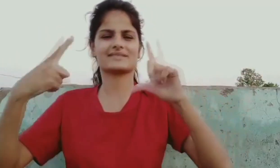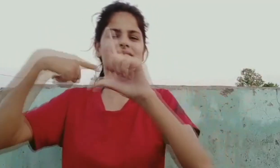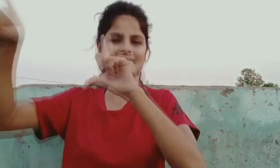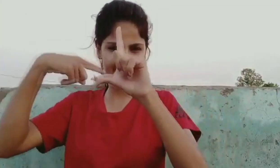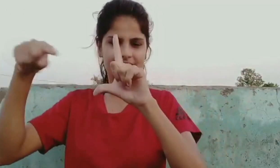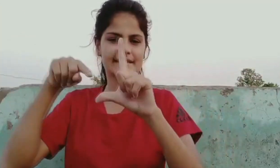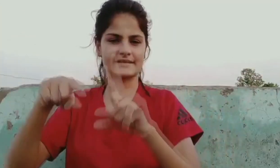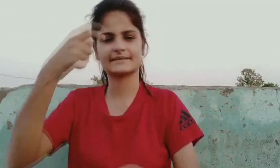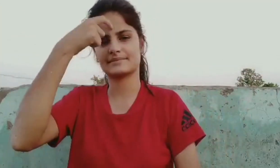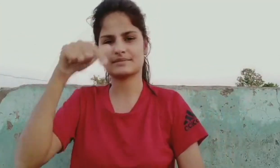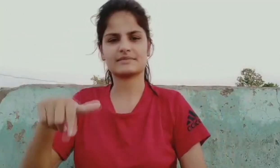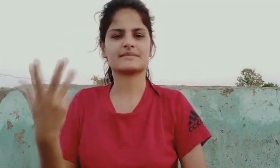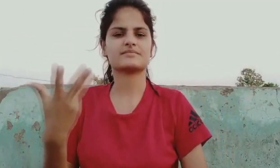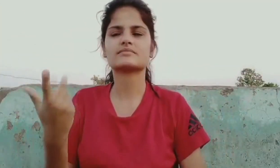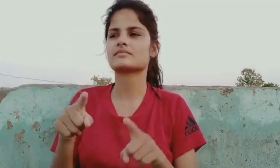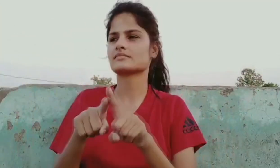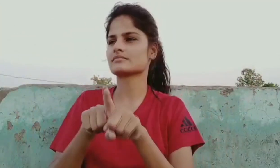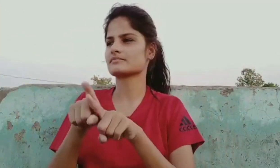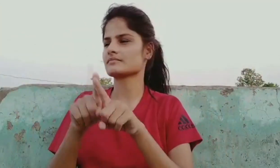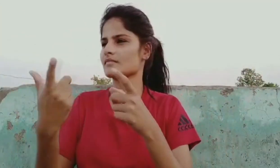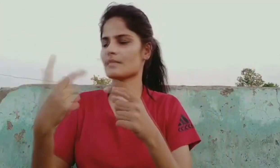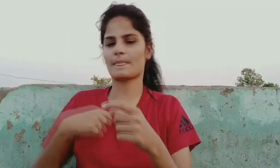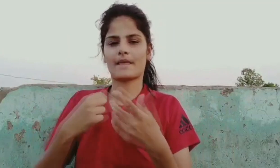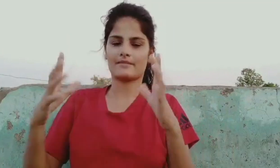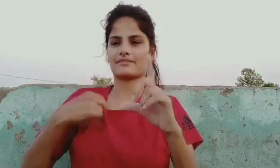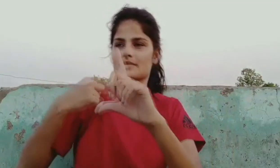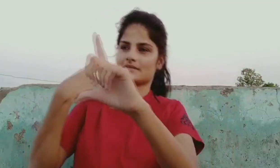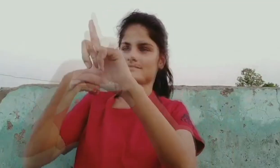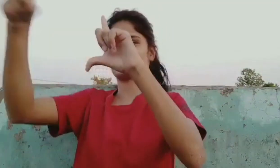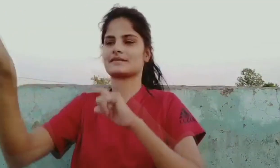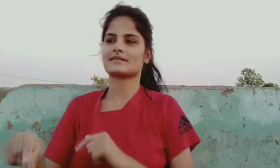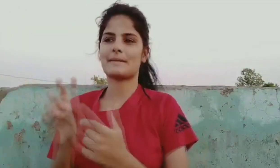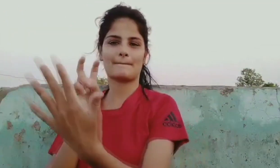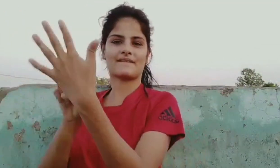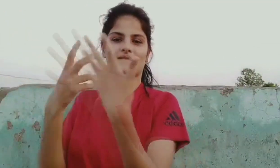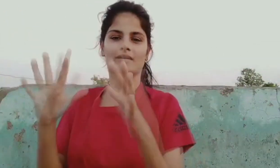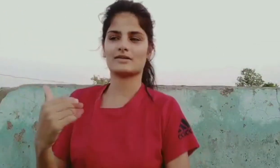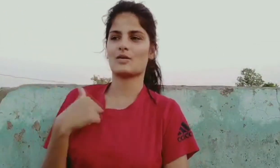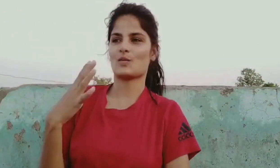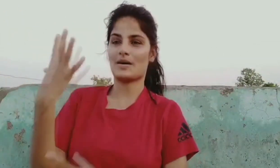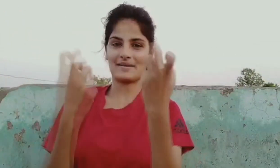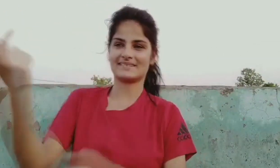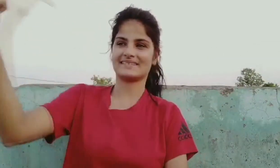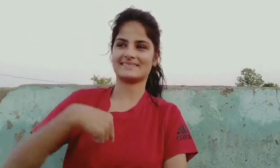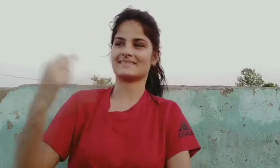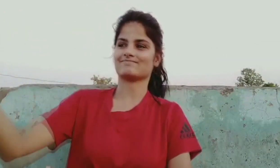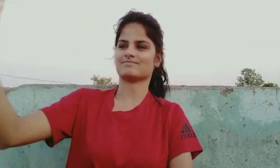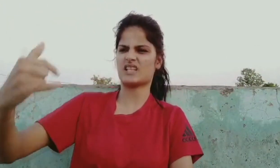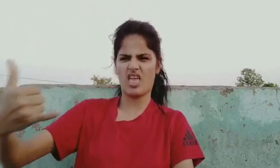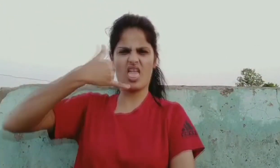online. But where I face the challenge is, after booking my product, the delivery guy gives me a call.